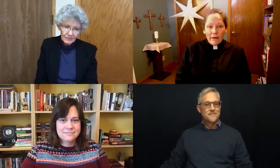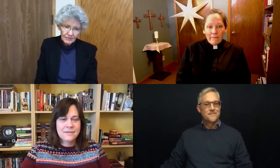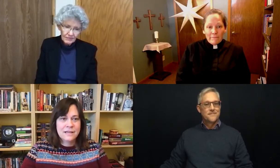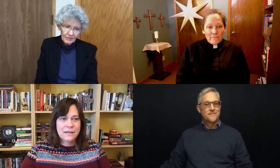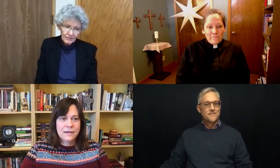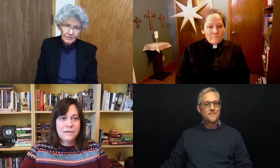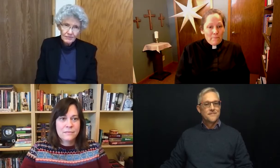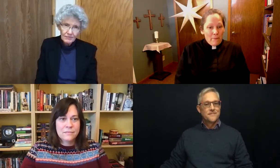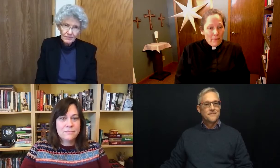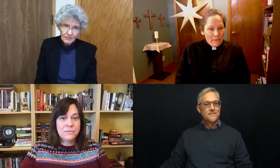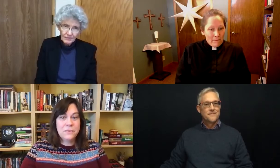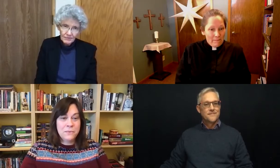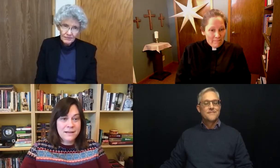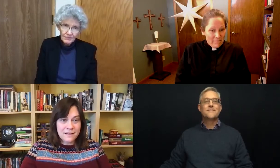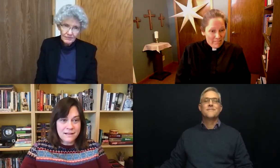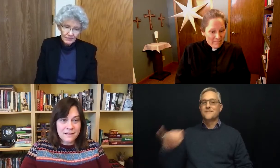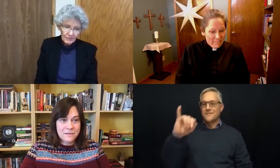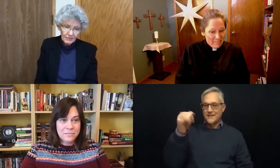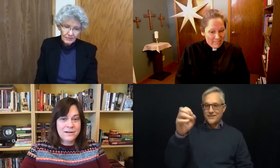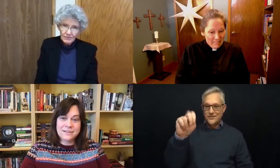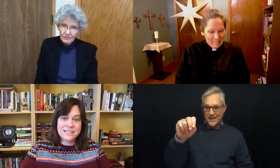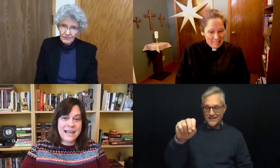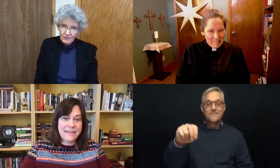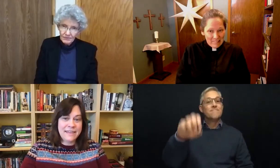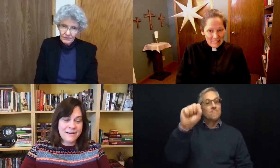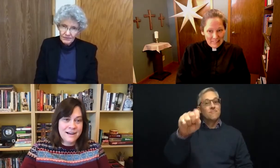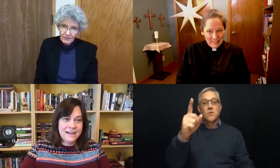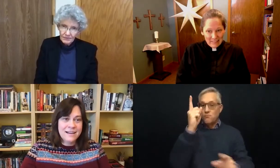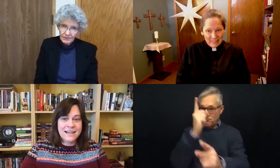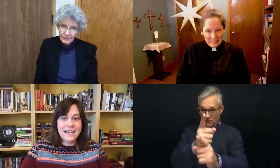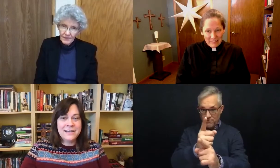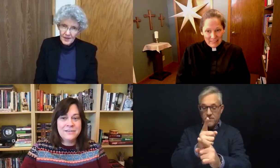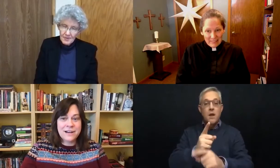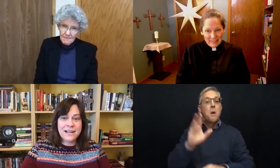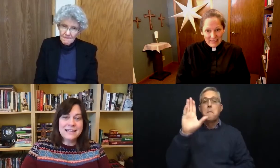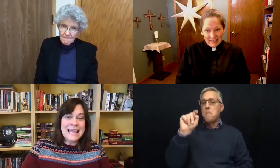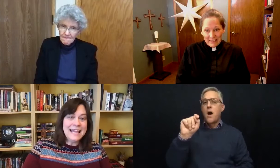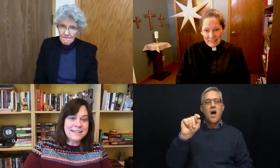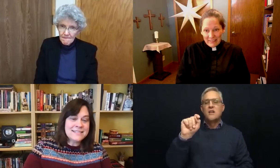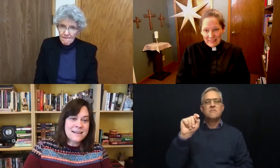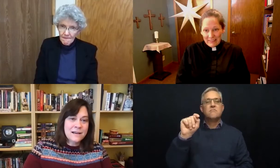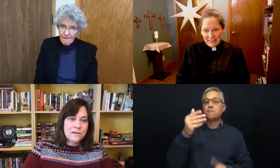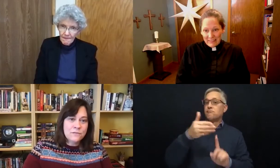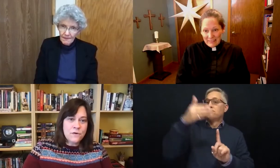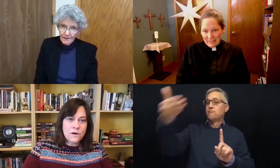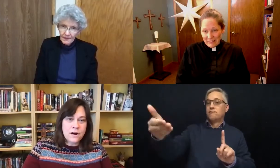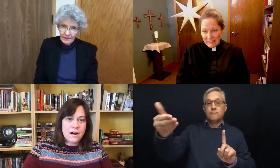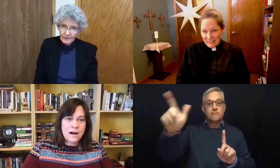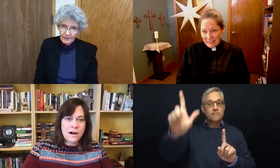But we will partner together again during Lent for our